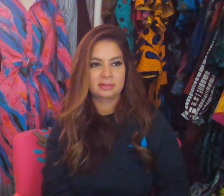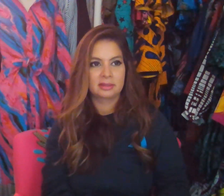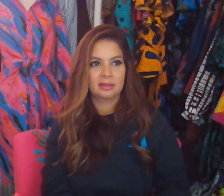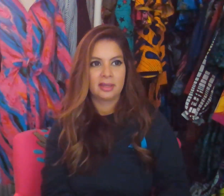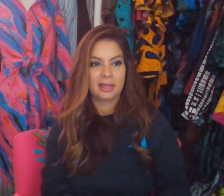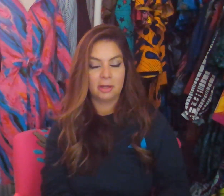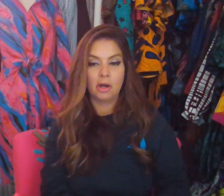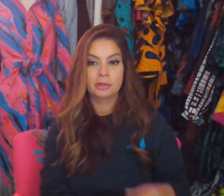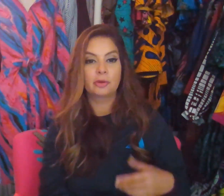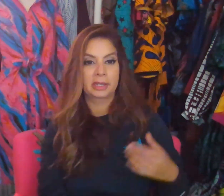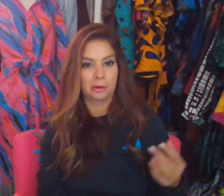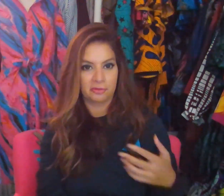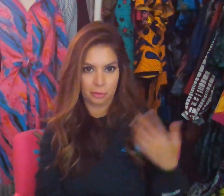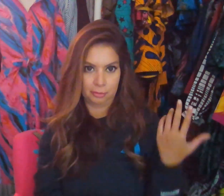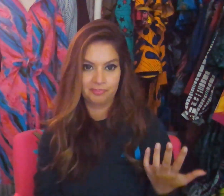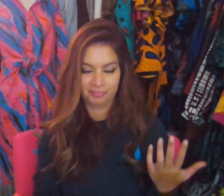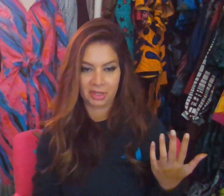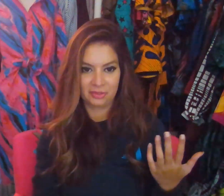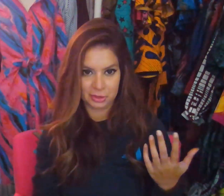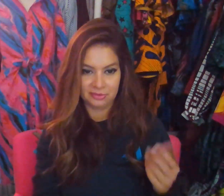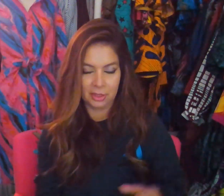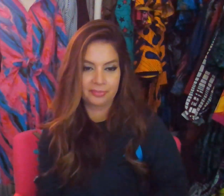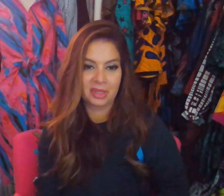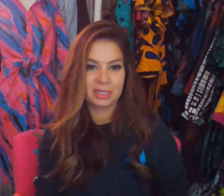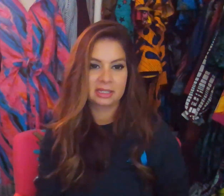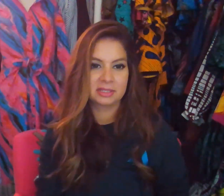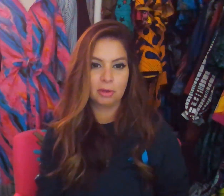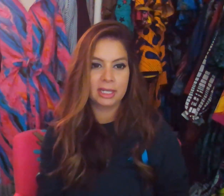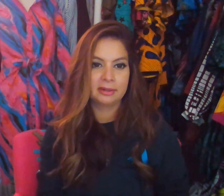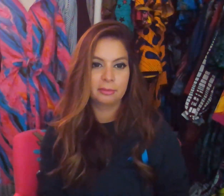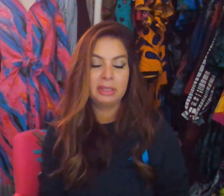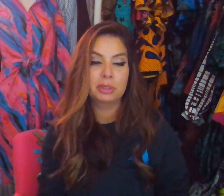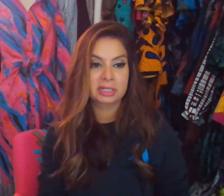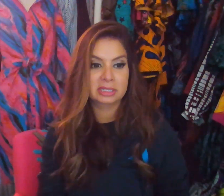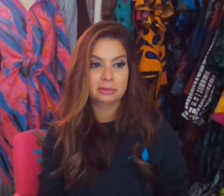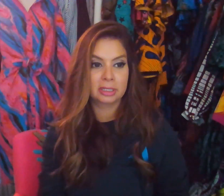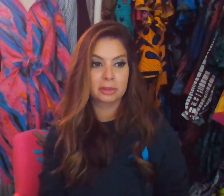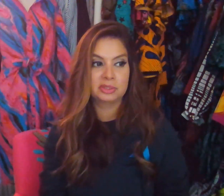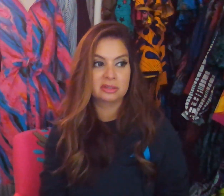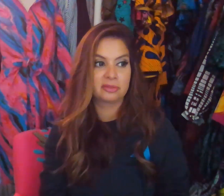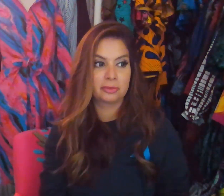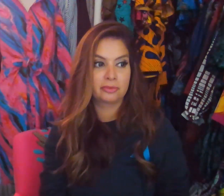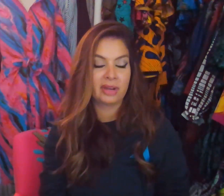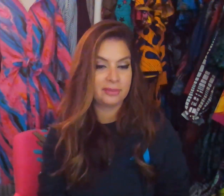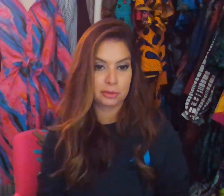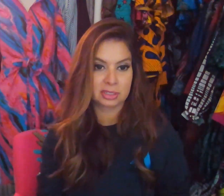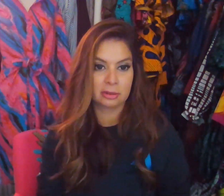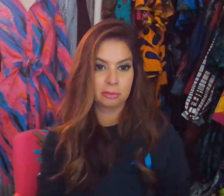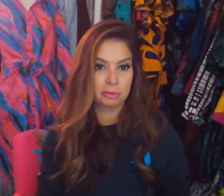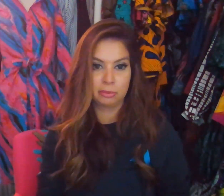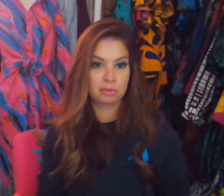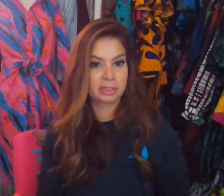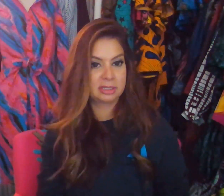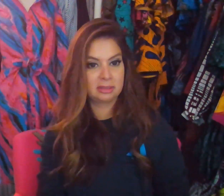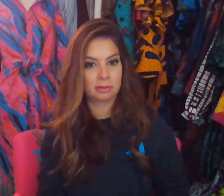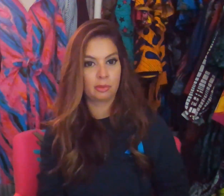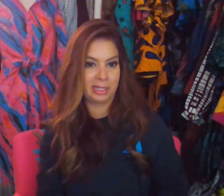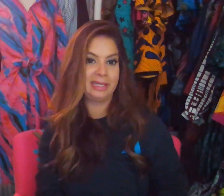an ongoing art form, first of all, because what we would consider inclusive five years ago, we would consider quite